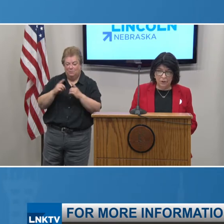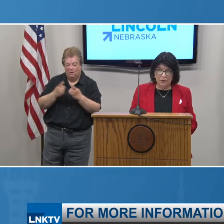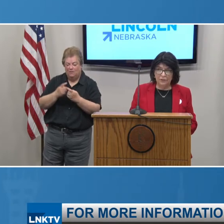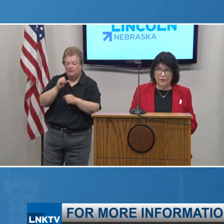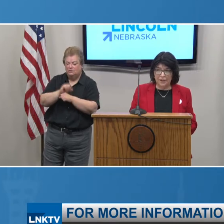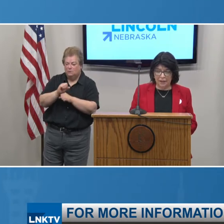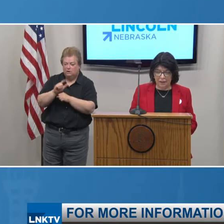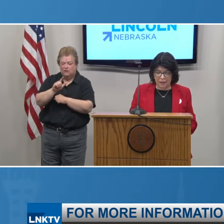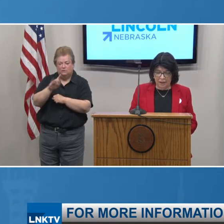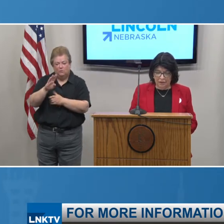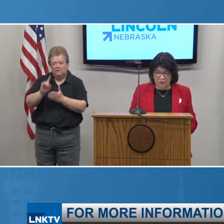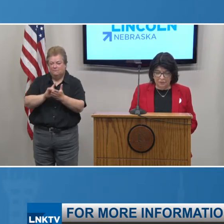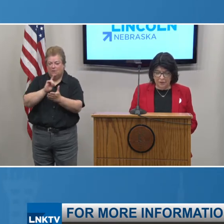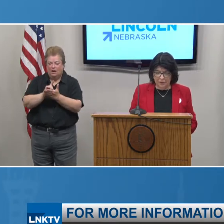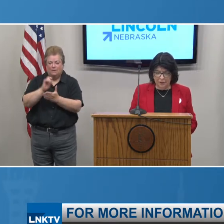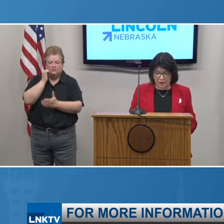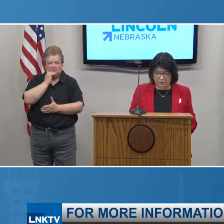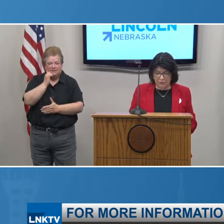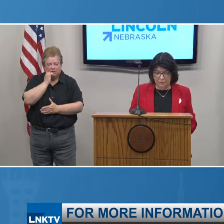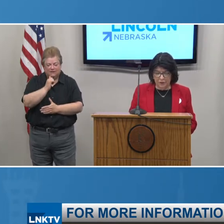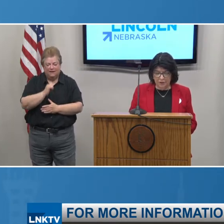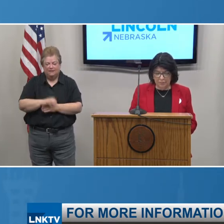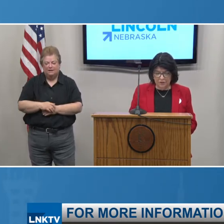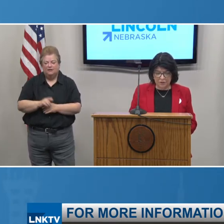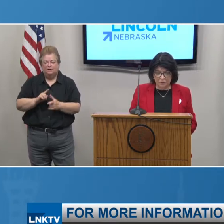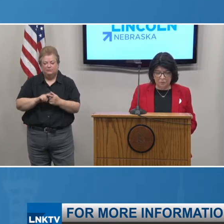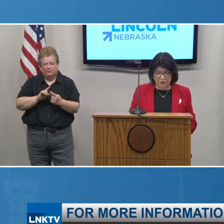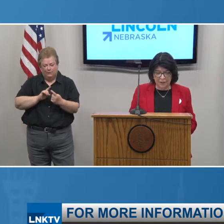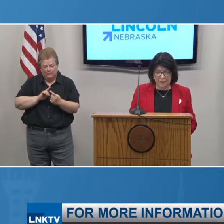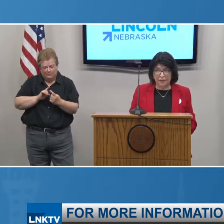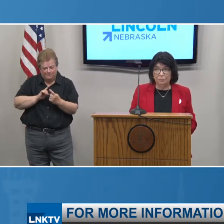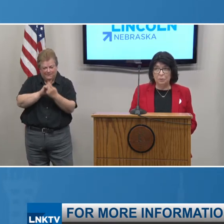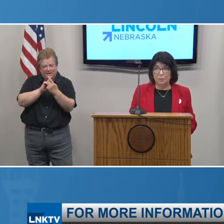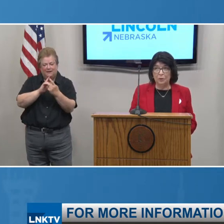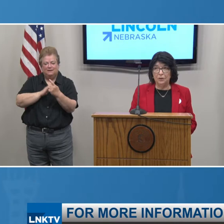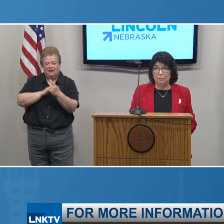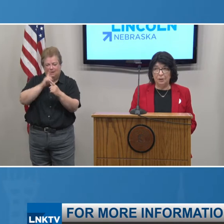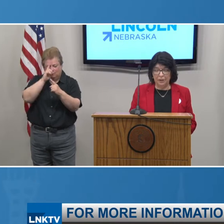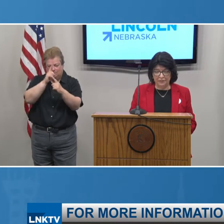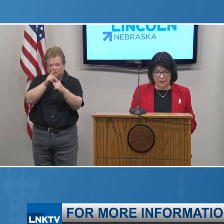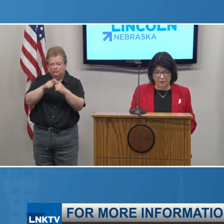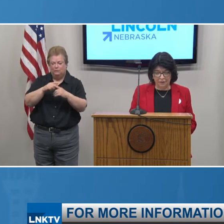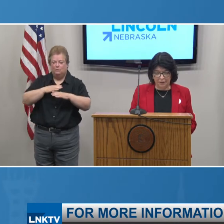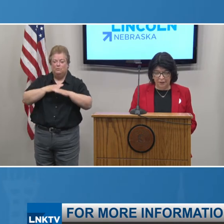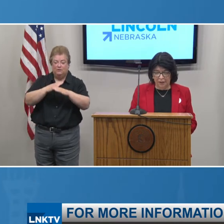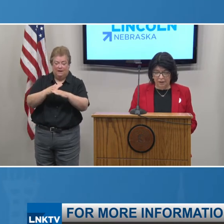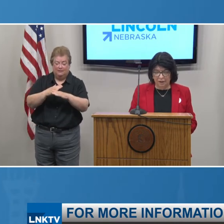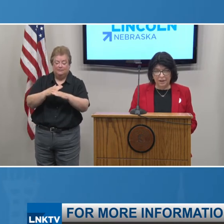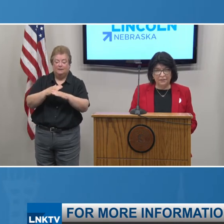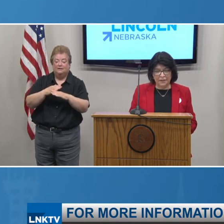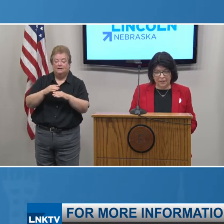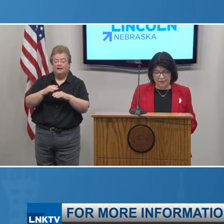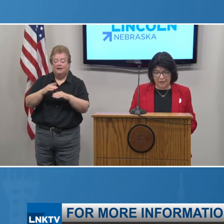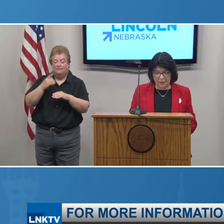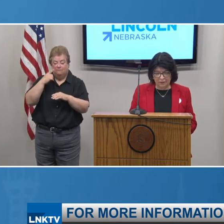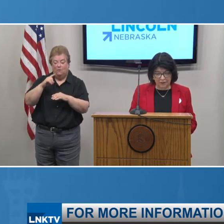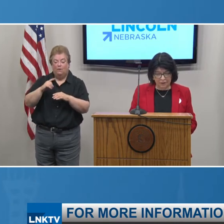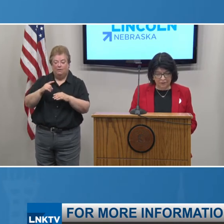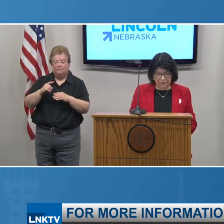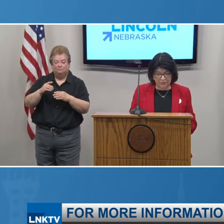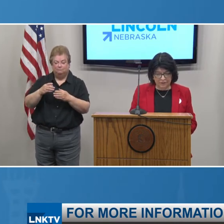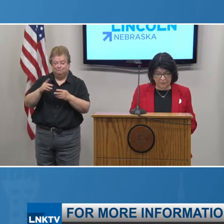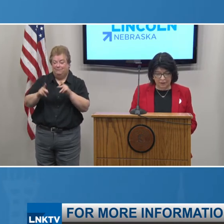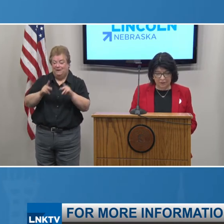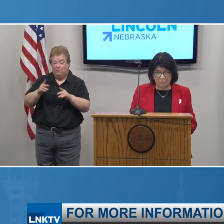working 24 hours a day to fulfill our mission to protect and promote the public's health. Our outstanding